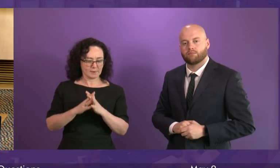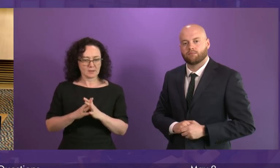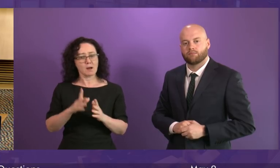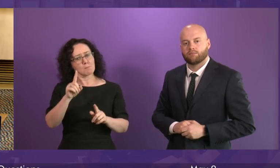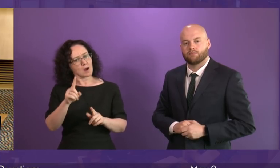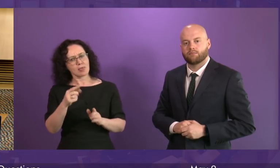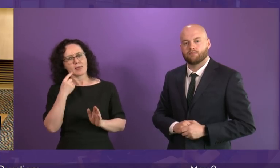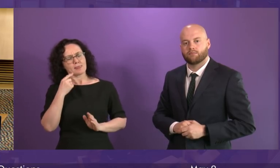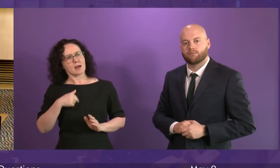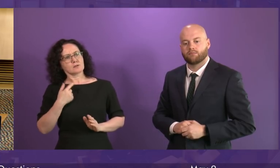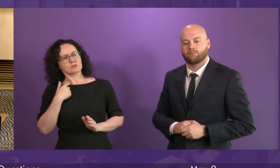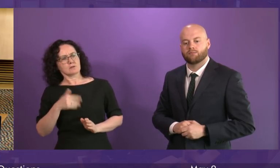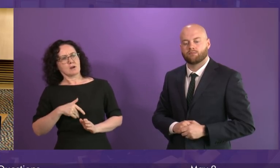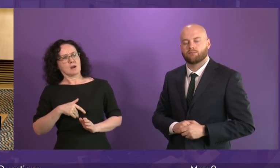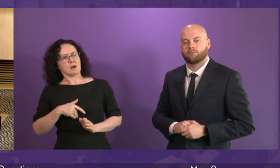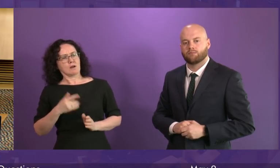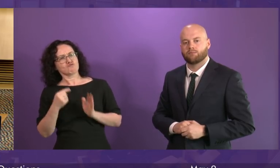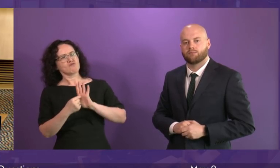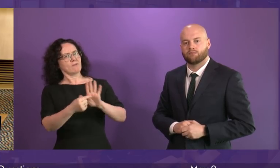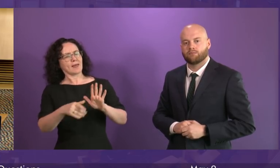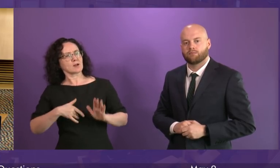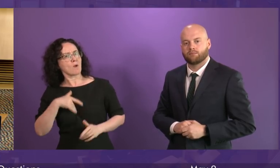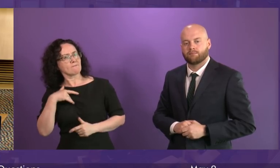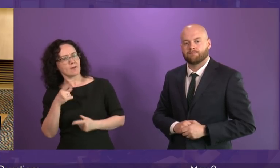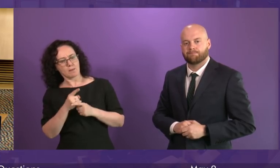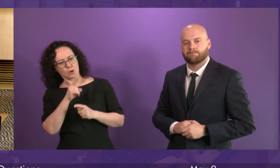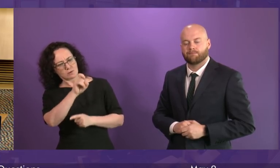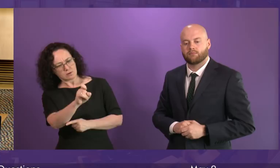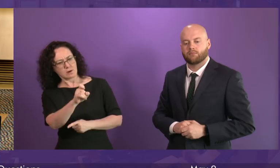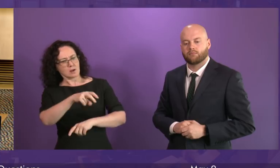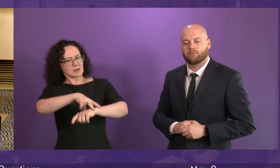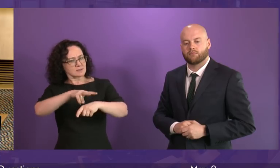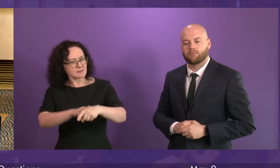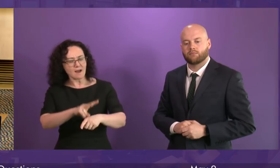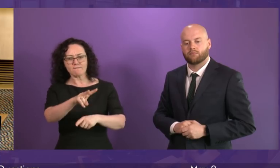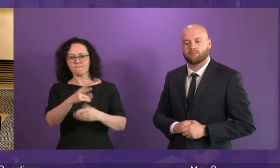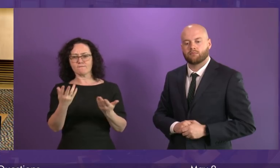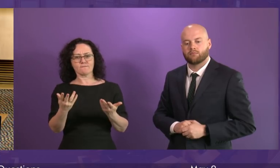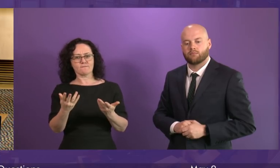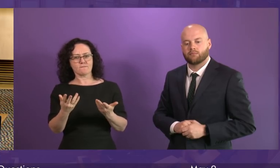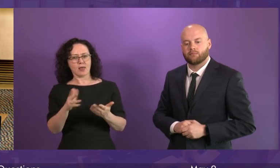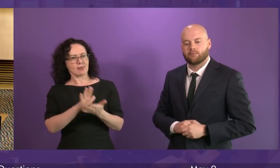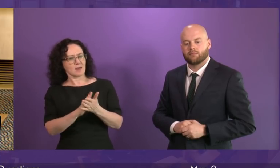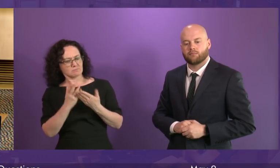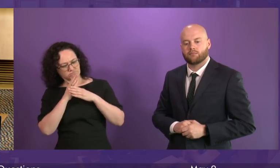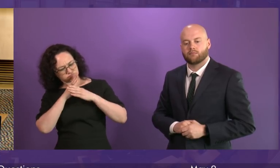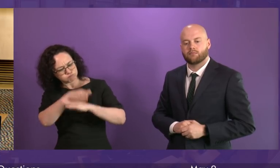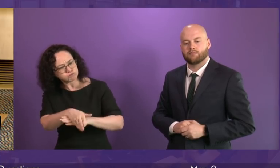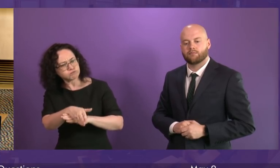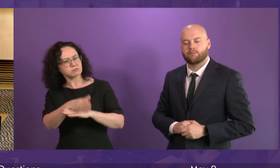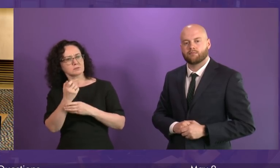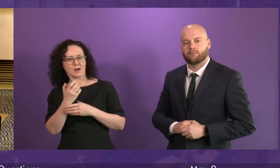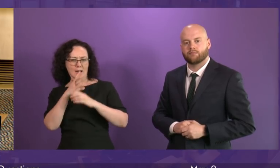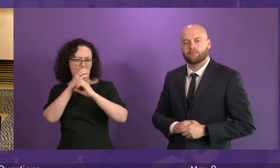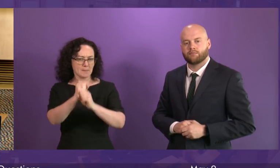professionalism and the dedication of our service personnel. I would want to see Fez Lane in a nuclear-free Scotland continue as a naval